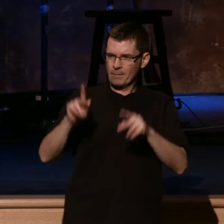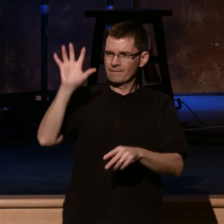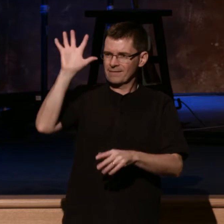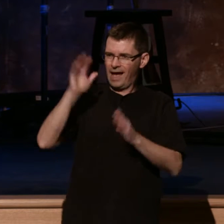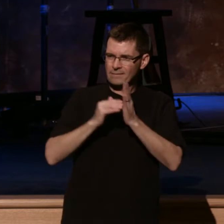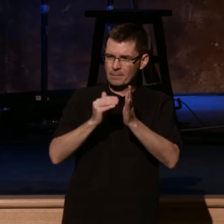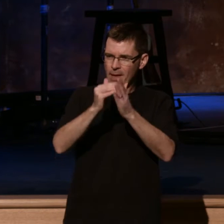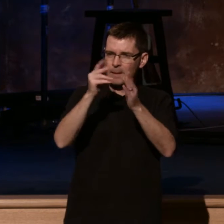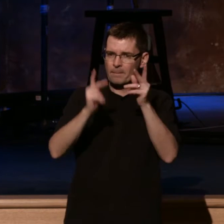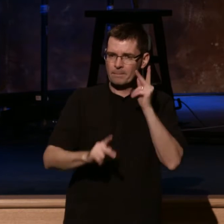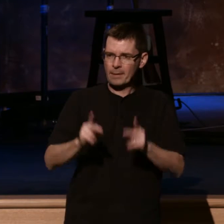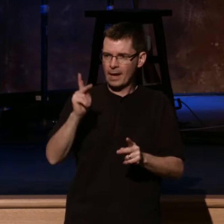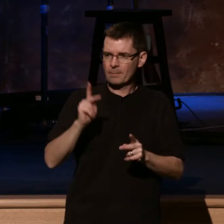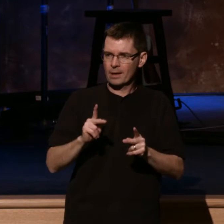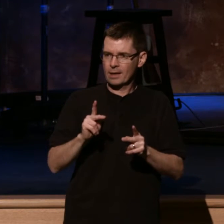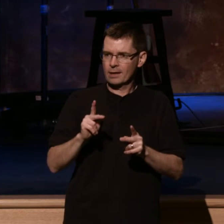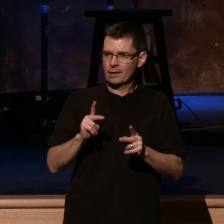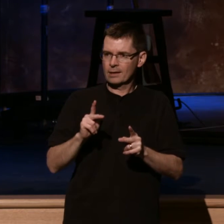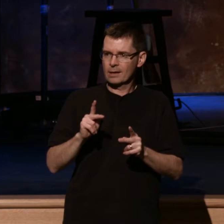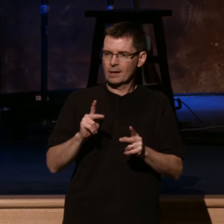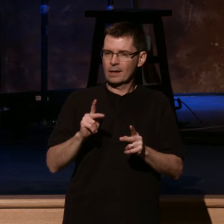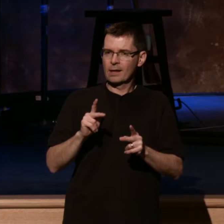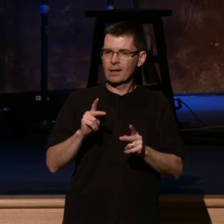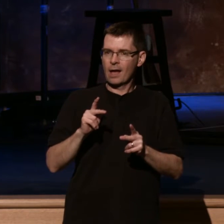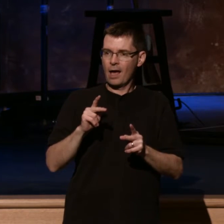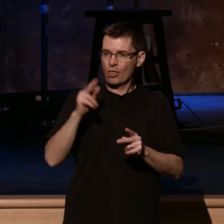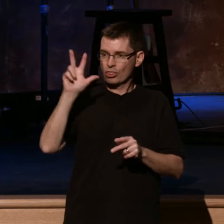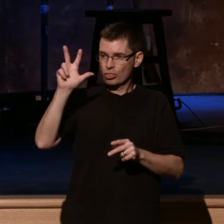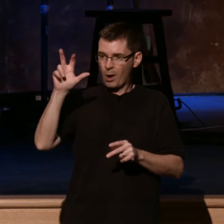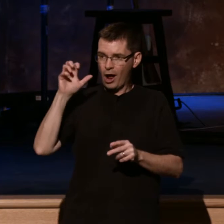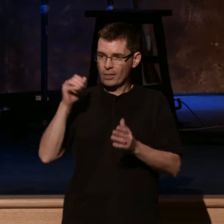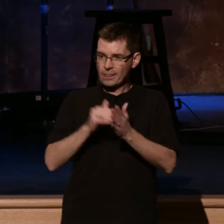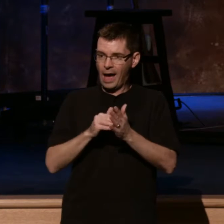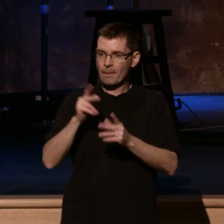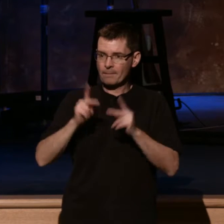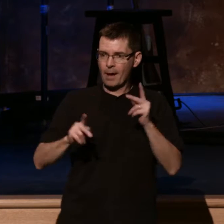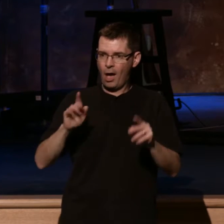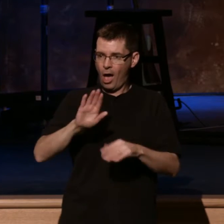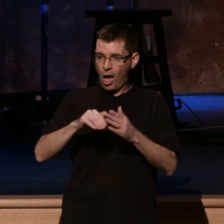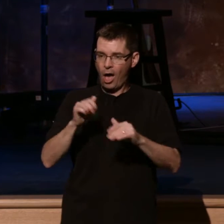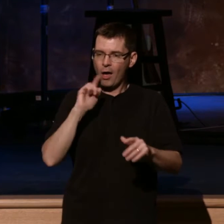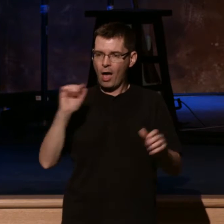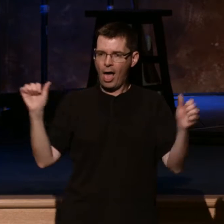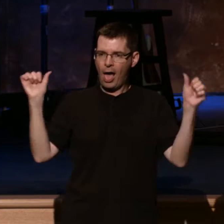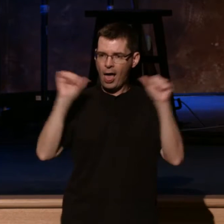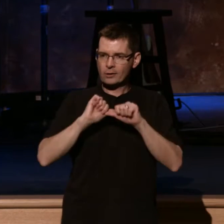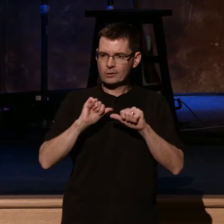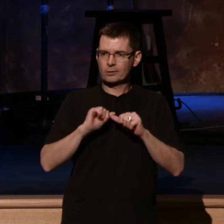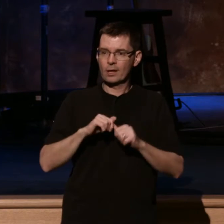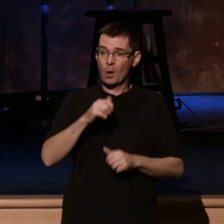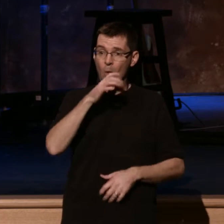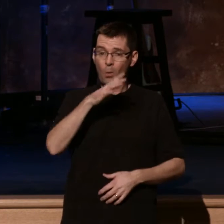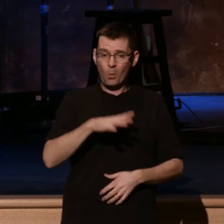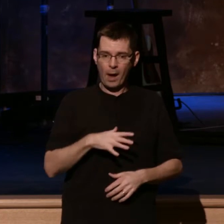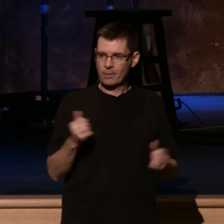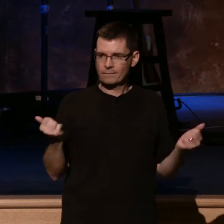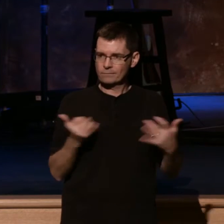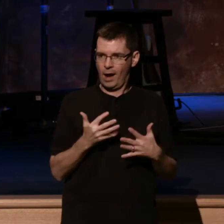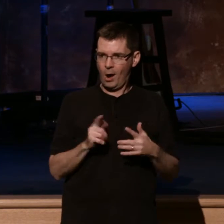,000 were confirmed alcoholics. They were burying 15,000 a year. Women were afraid to go out at night for sake of